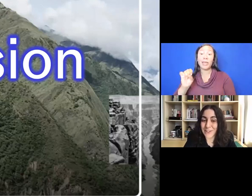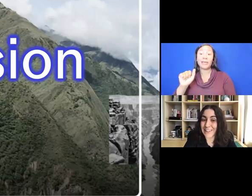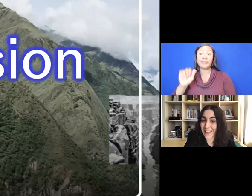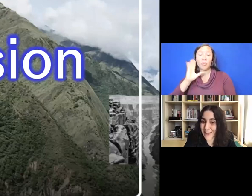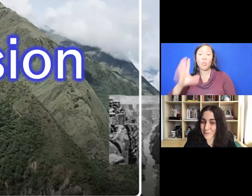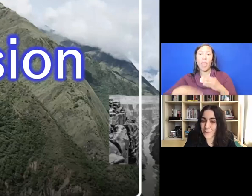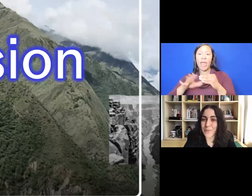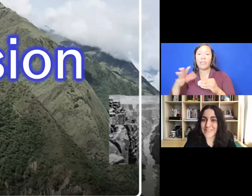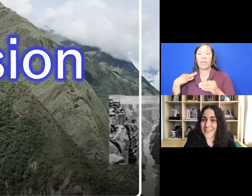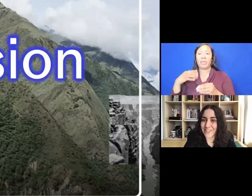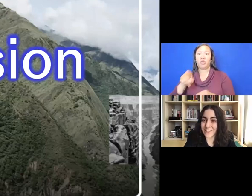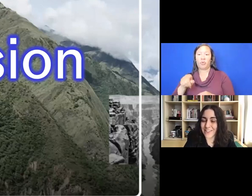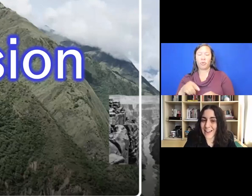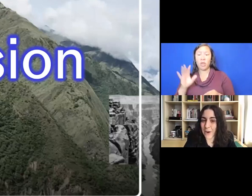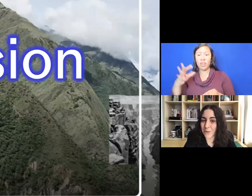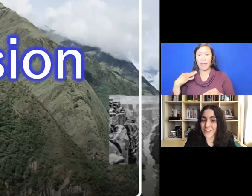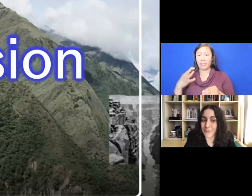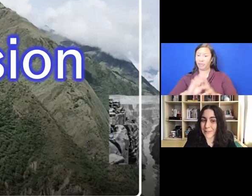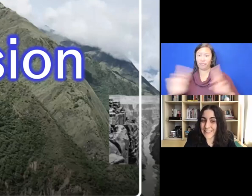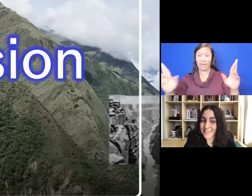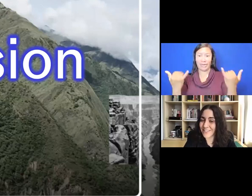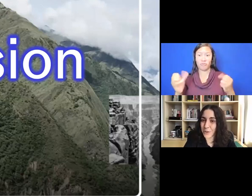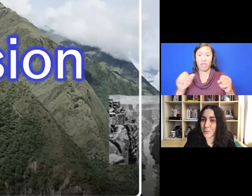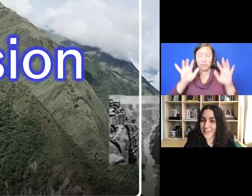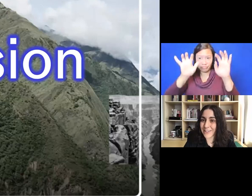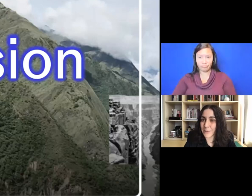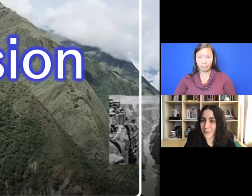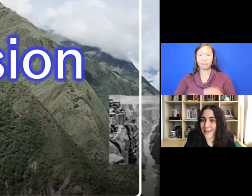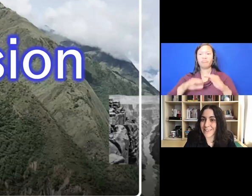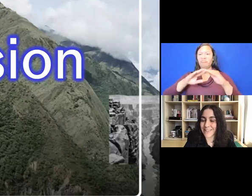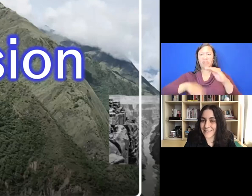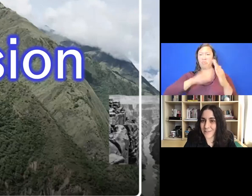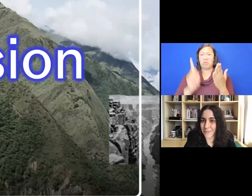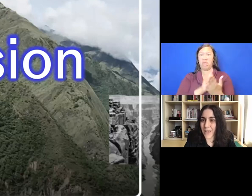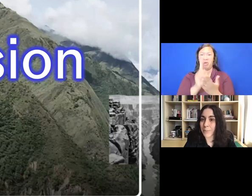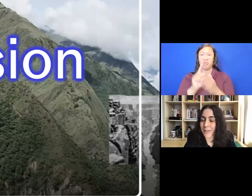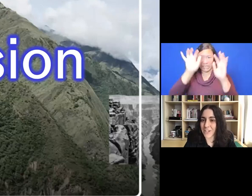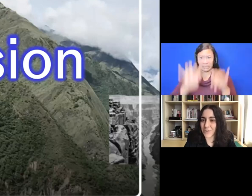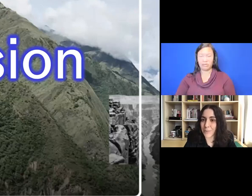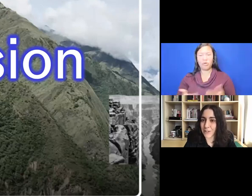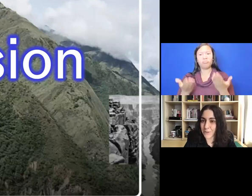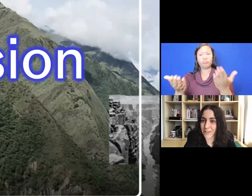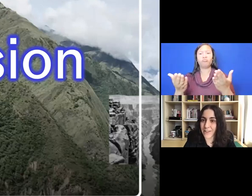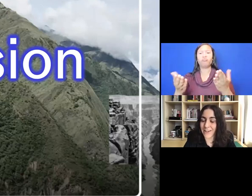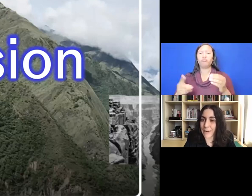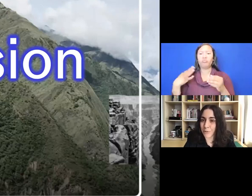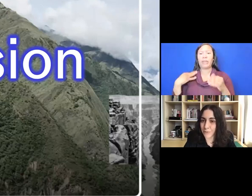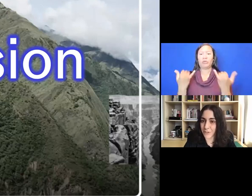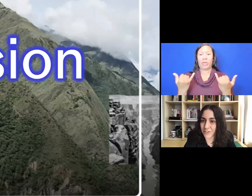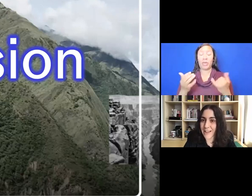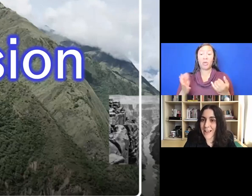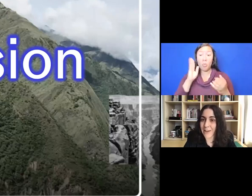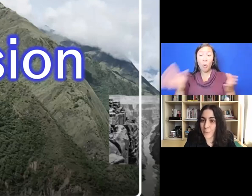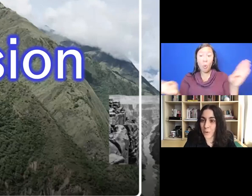is currently live. It takes less than an hour to complete, so please apply today. The application will be closing on April